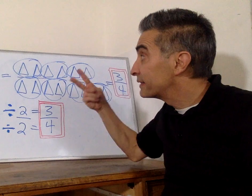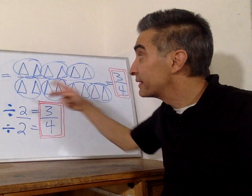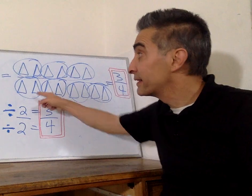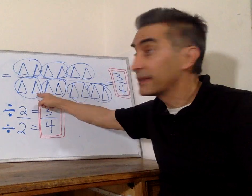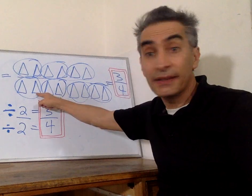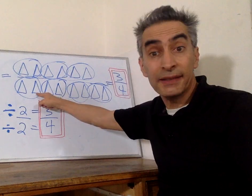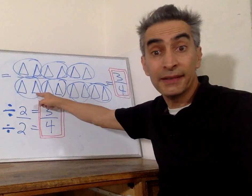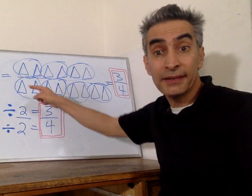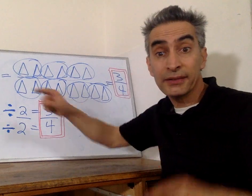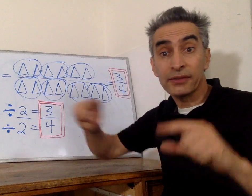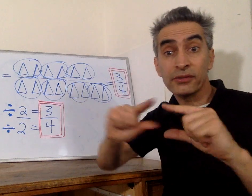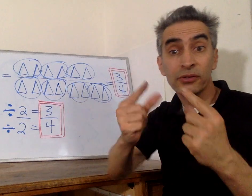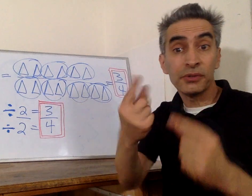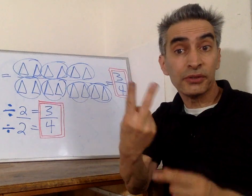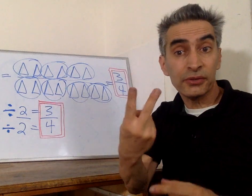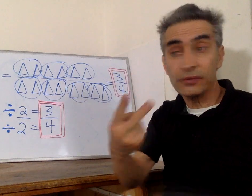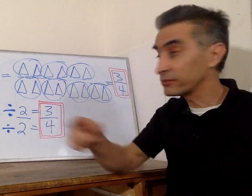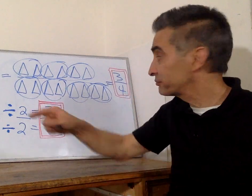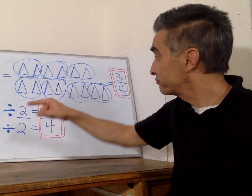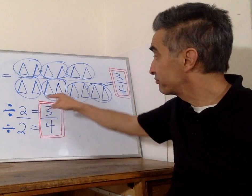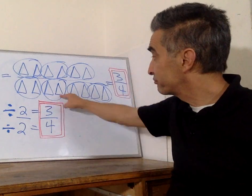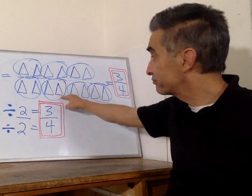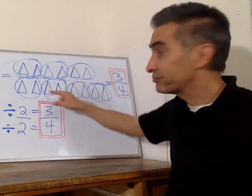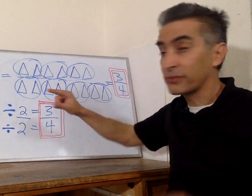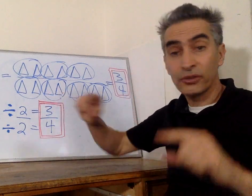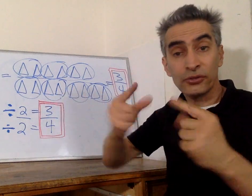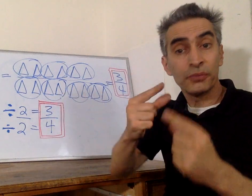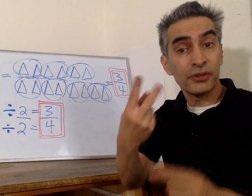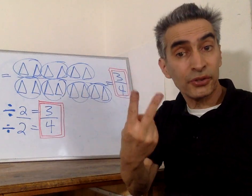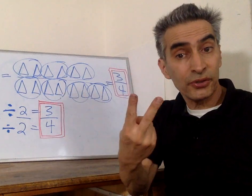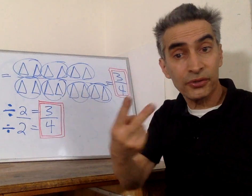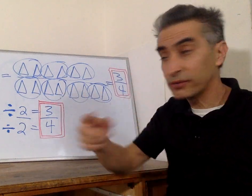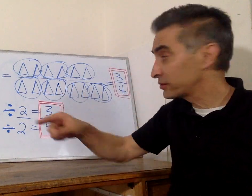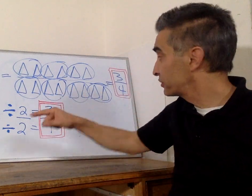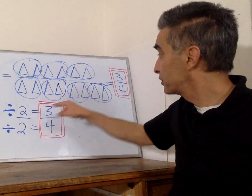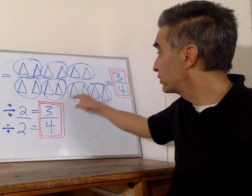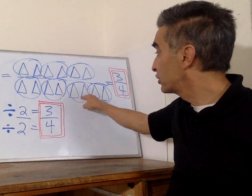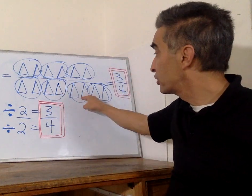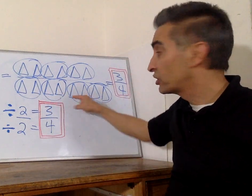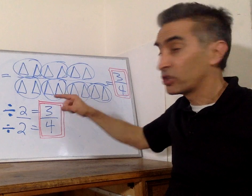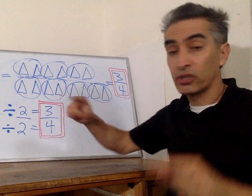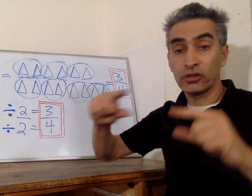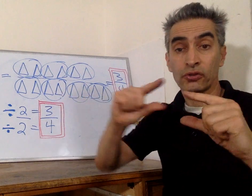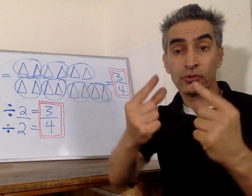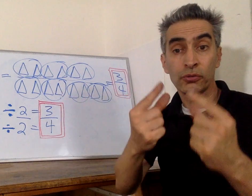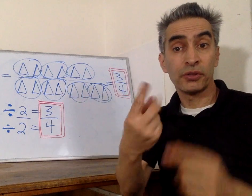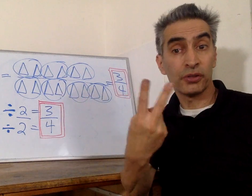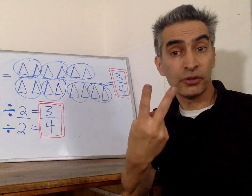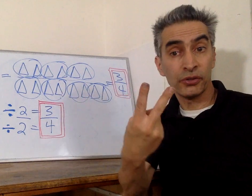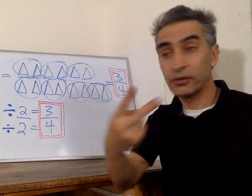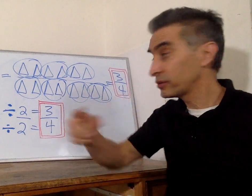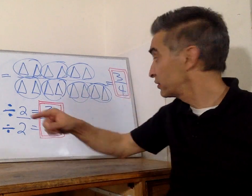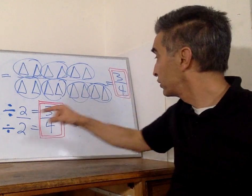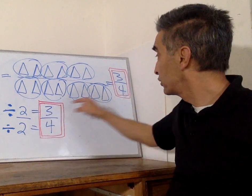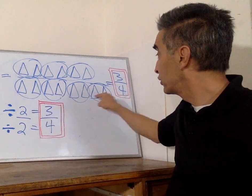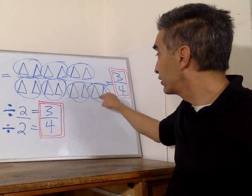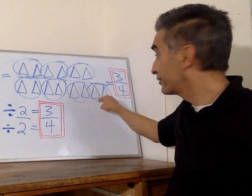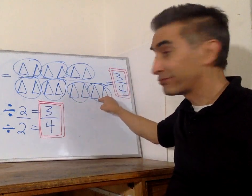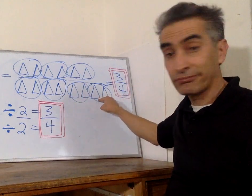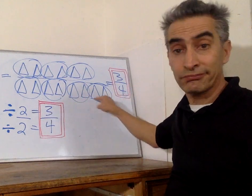And see this group of two in the denominator? And this one? And this group of two? And this group of